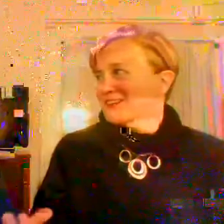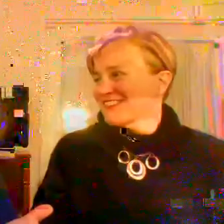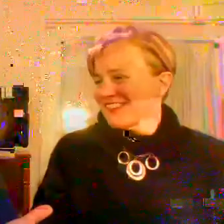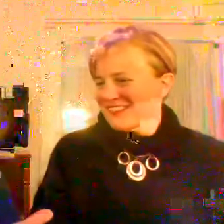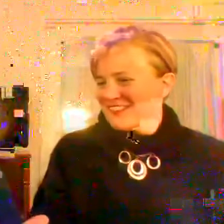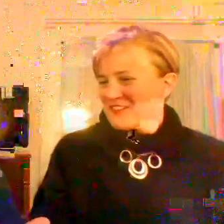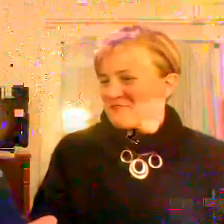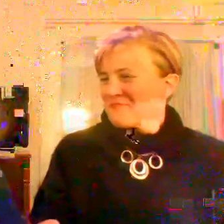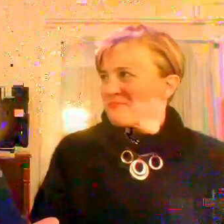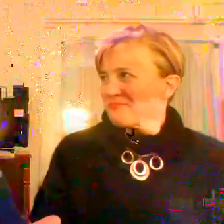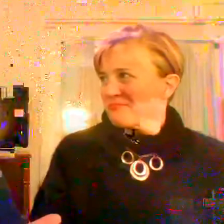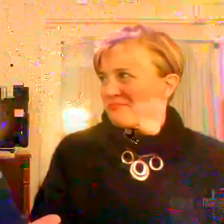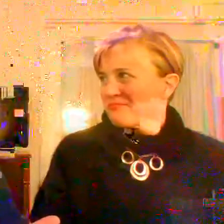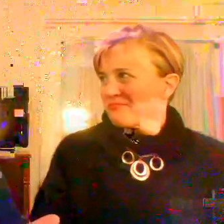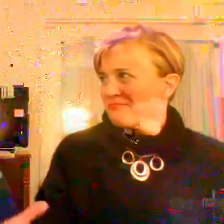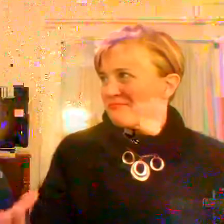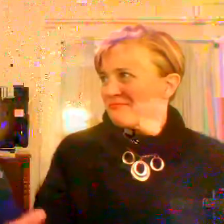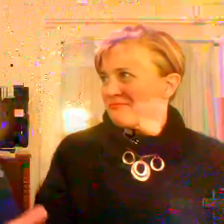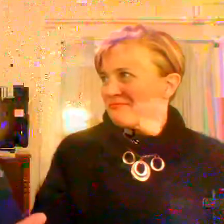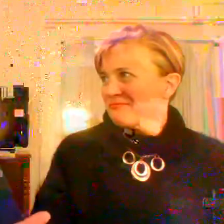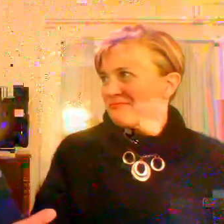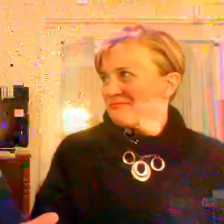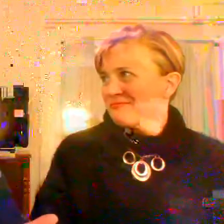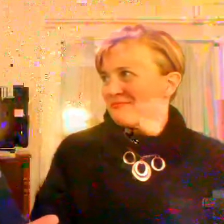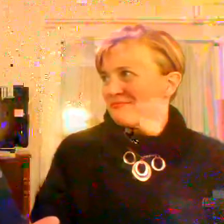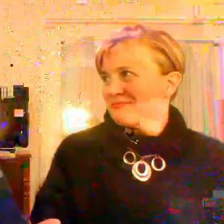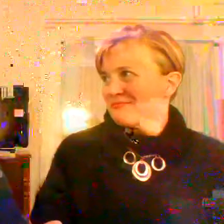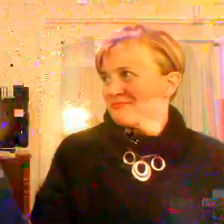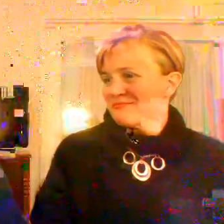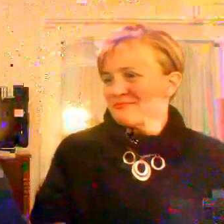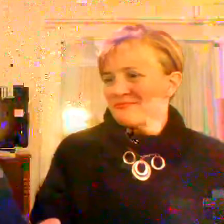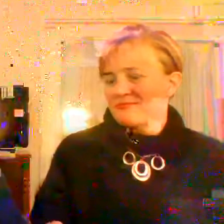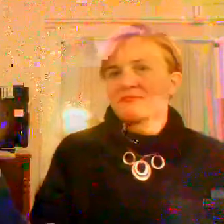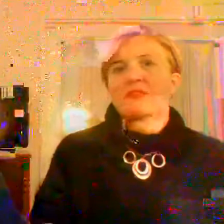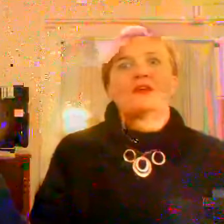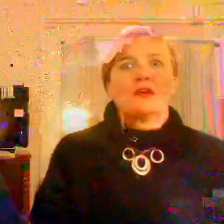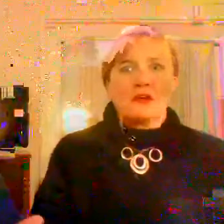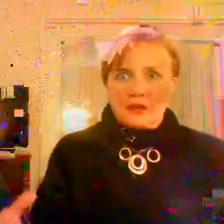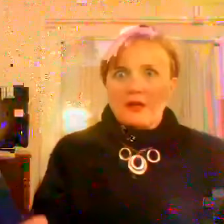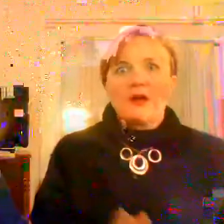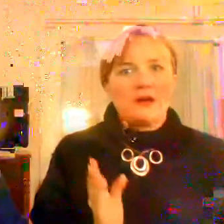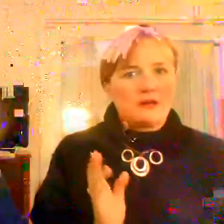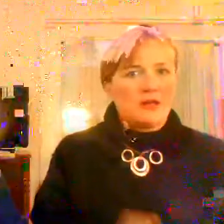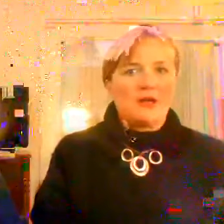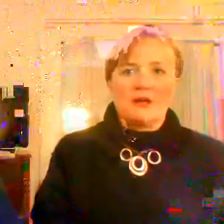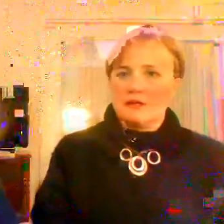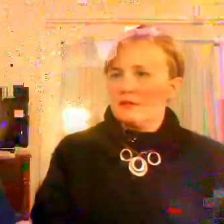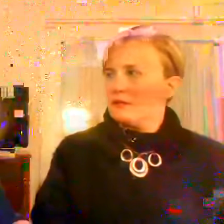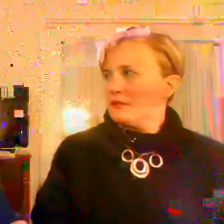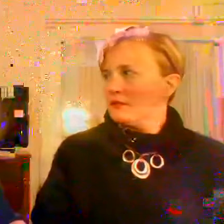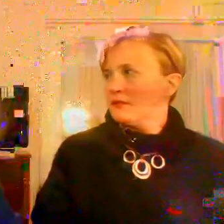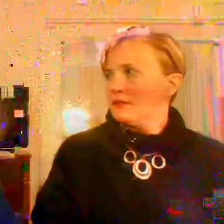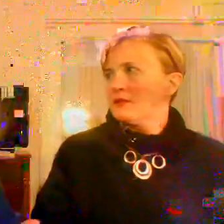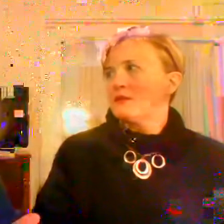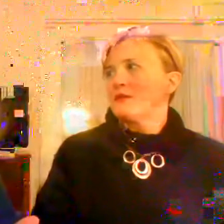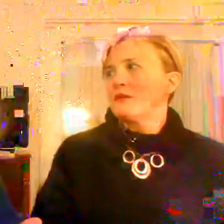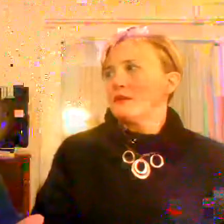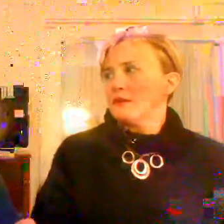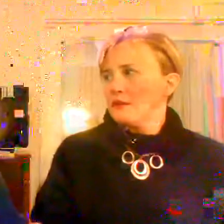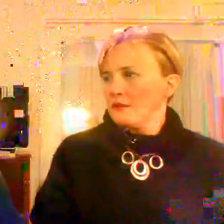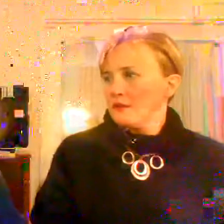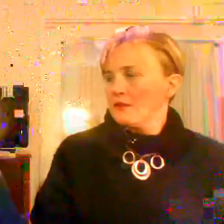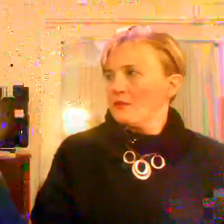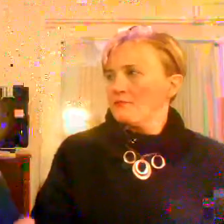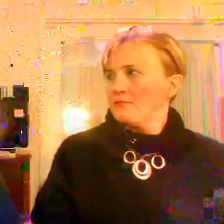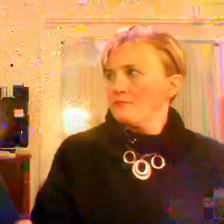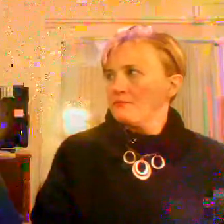So there's, and we were talking also about, it's not just the mastermind. It's when you go to a convention or a conference, when you're coaching with someone, this